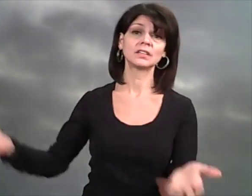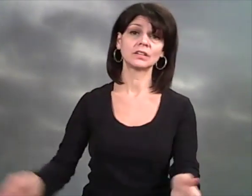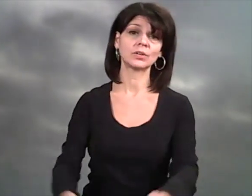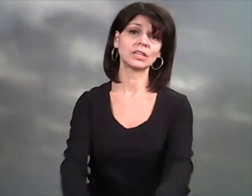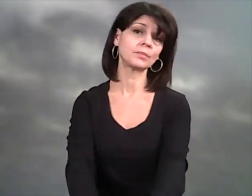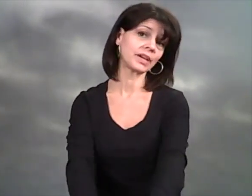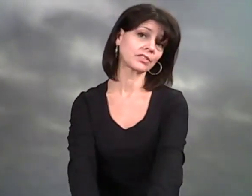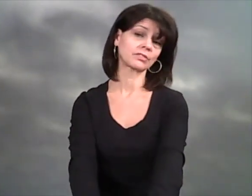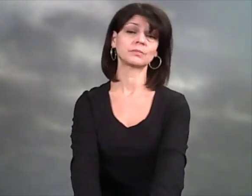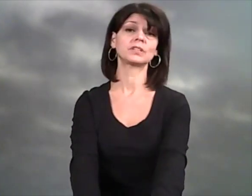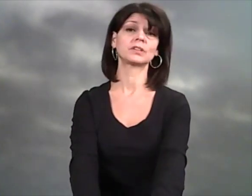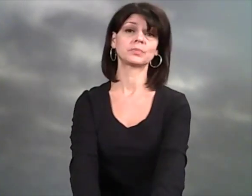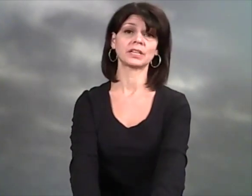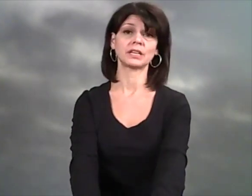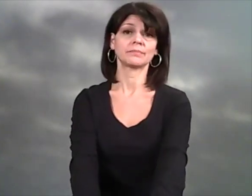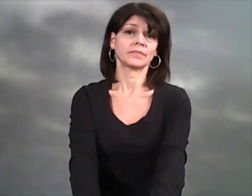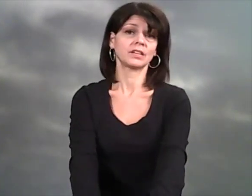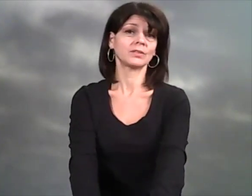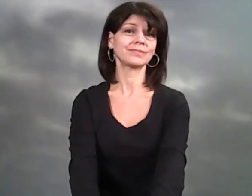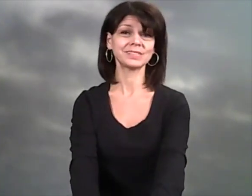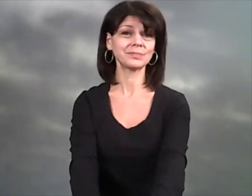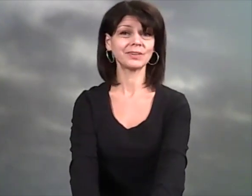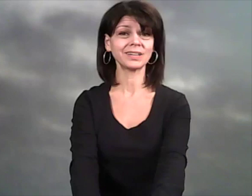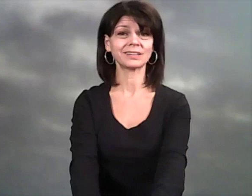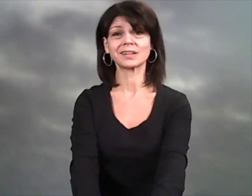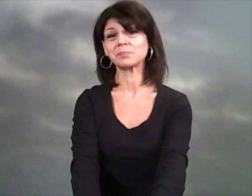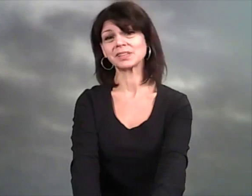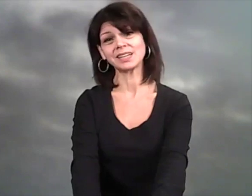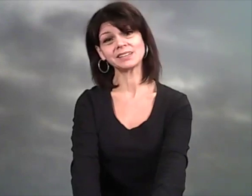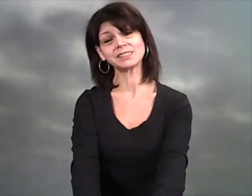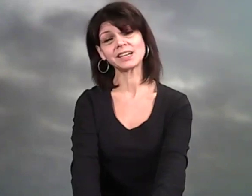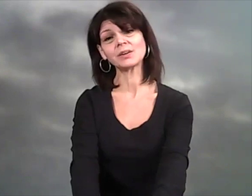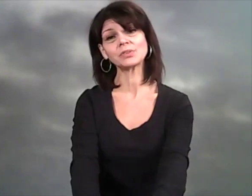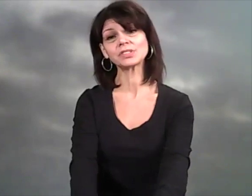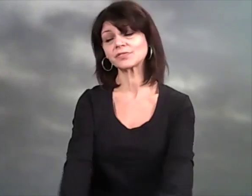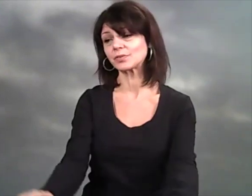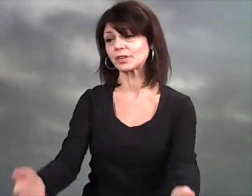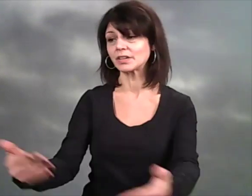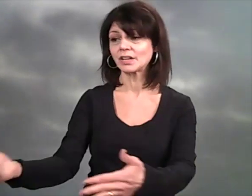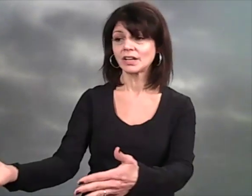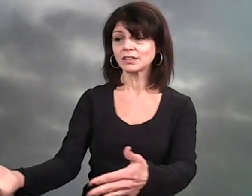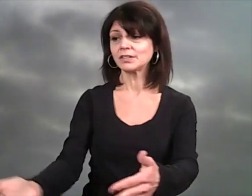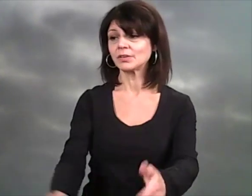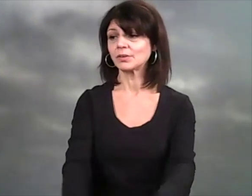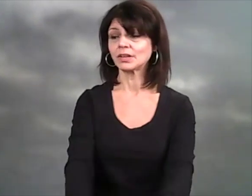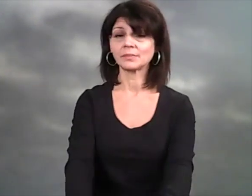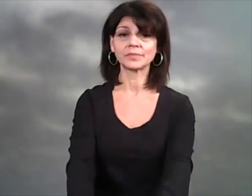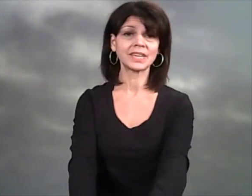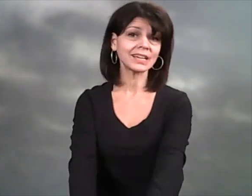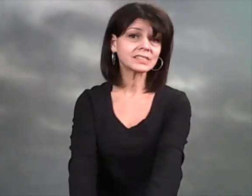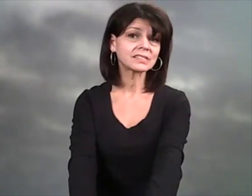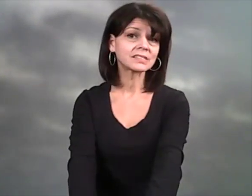you know, in the bathroom to look pretty. You know, that's about it. A couple of hand towels for, you know, guests.